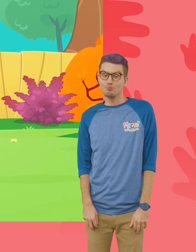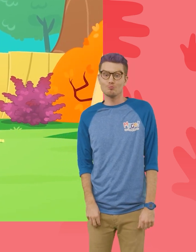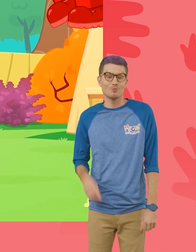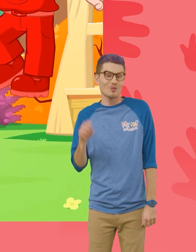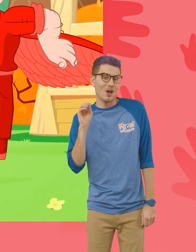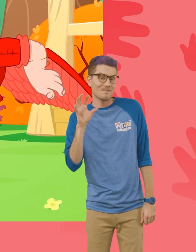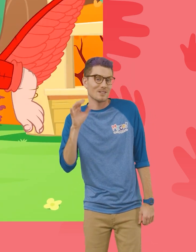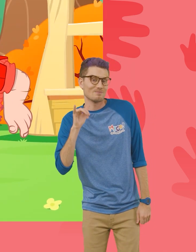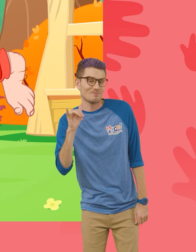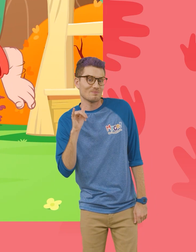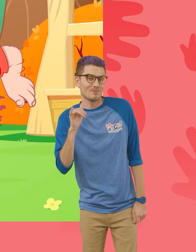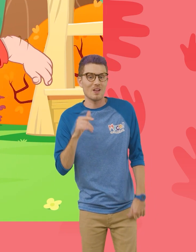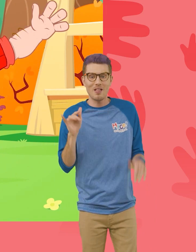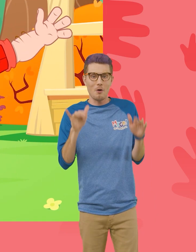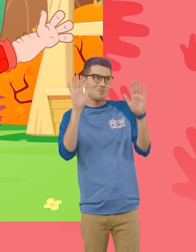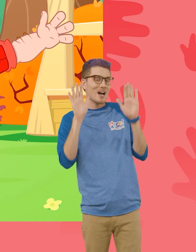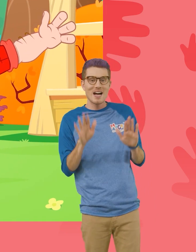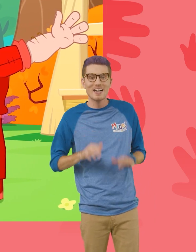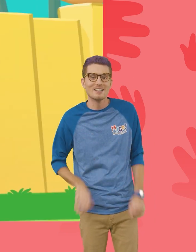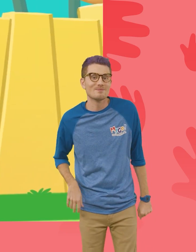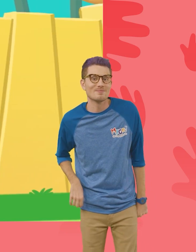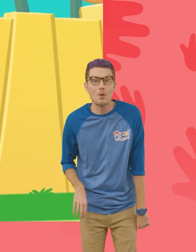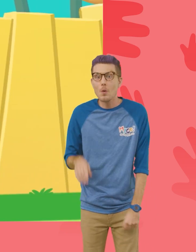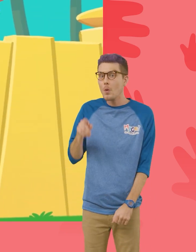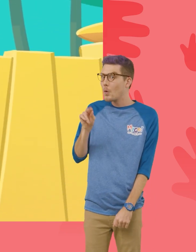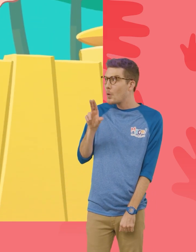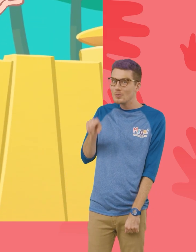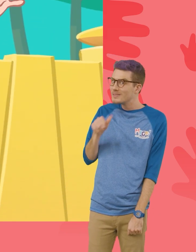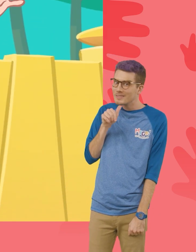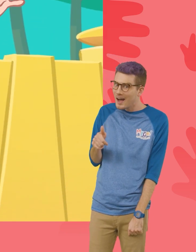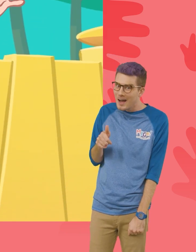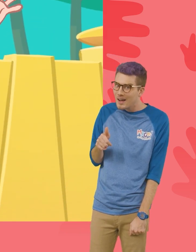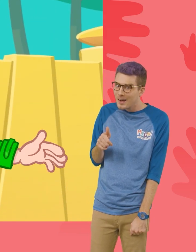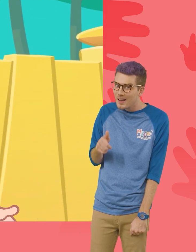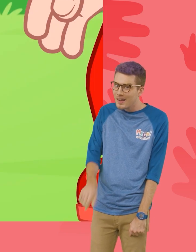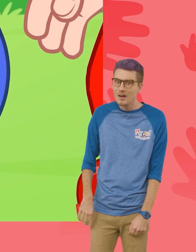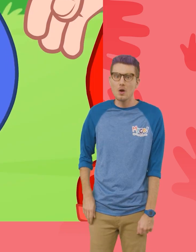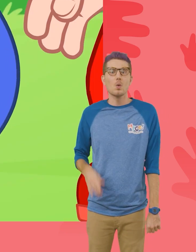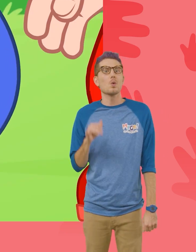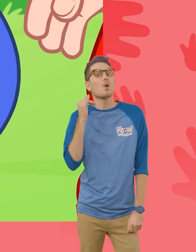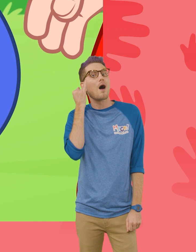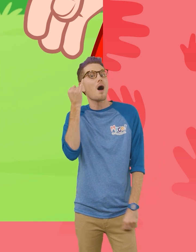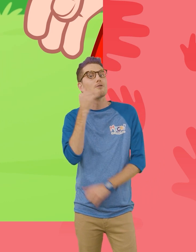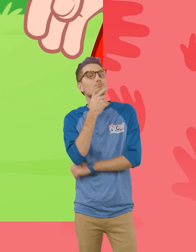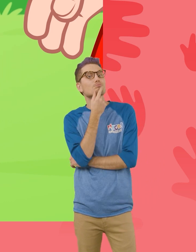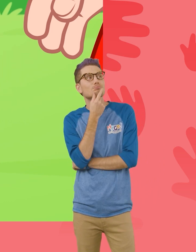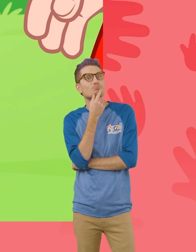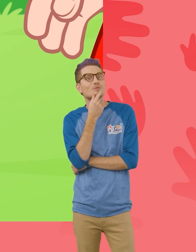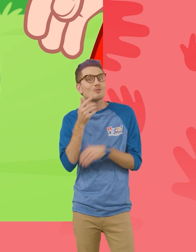Ha-ha-ha-ha-ha-ha! Isn't this great? No, it isn't! Ooh! I have an idea! Let's